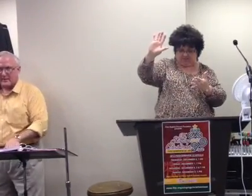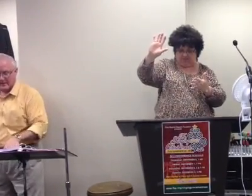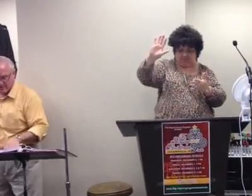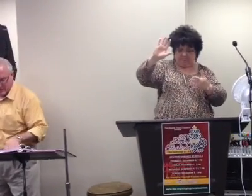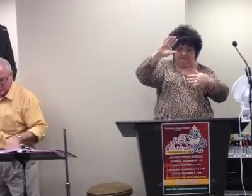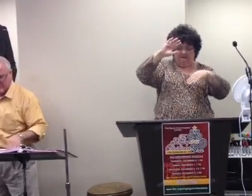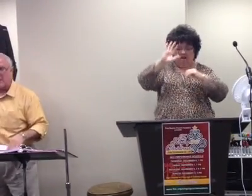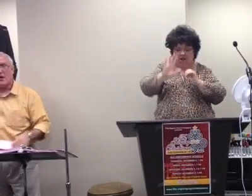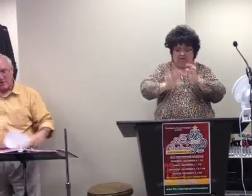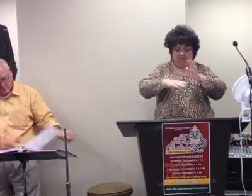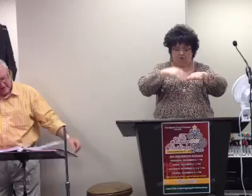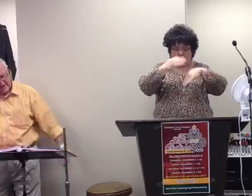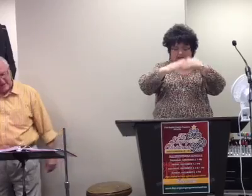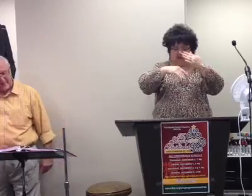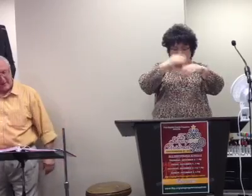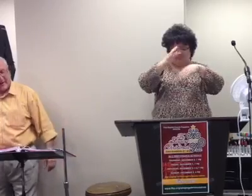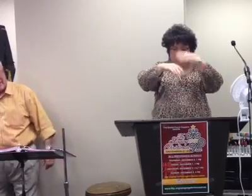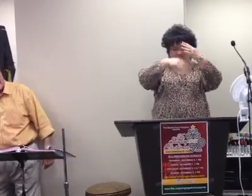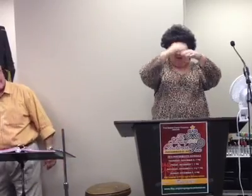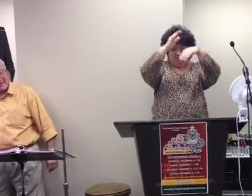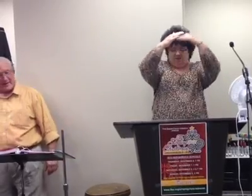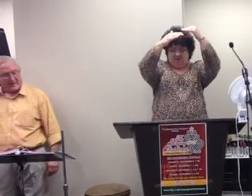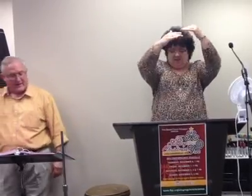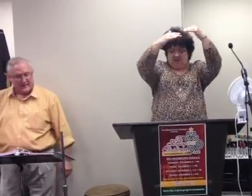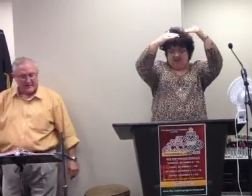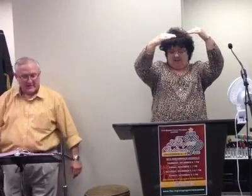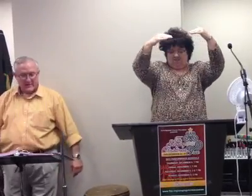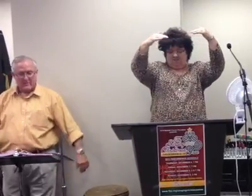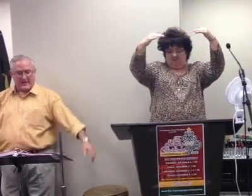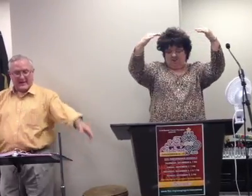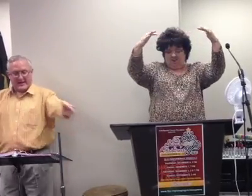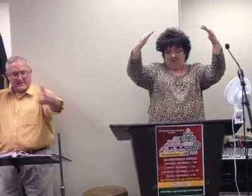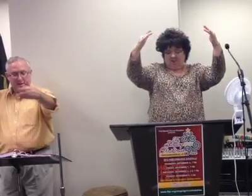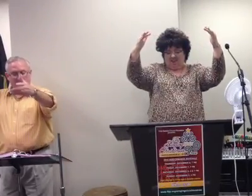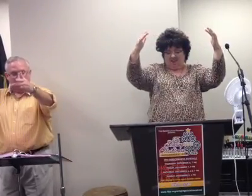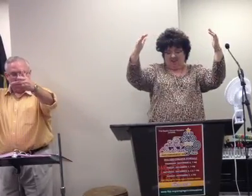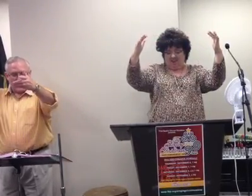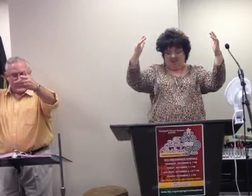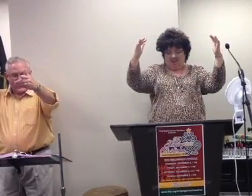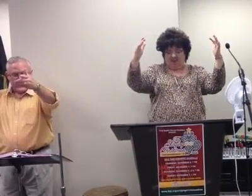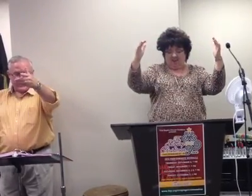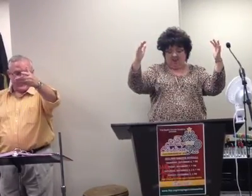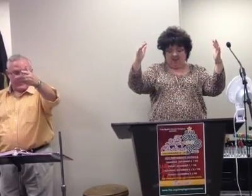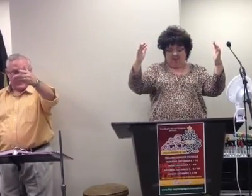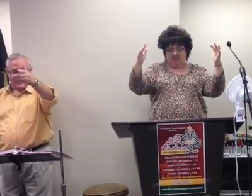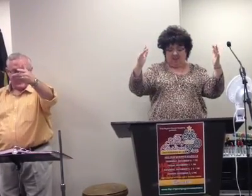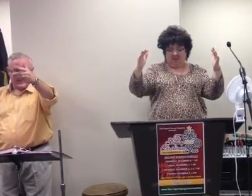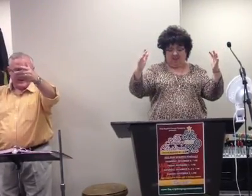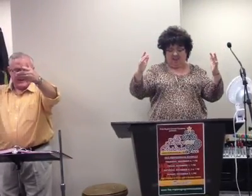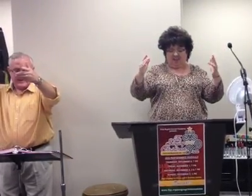breath of heaven, breath